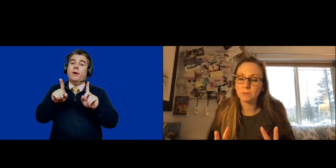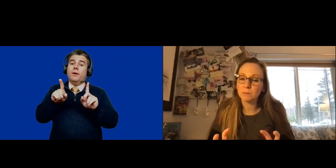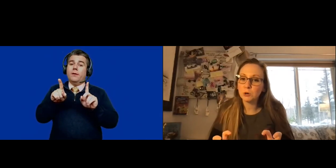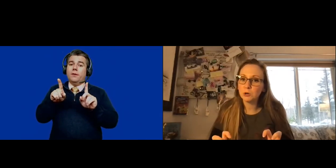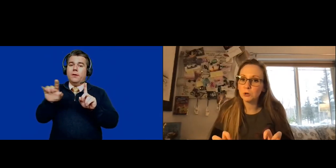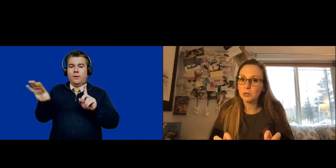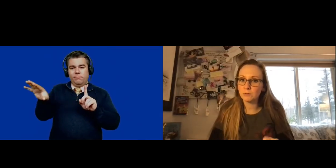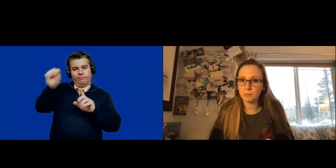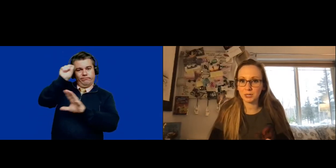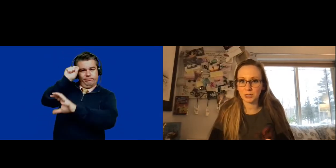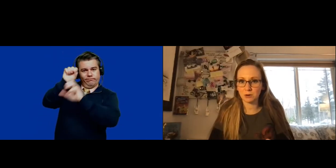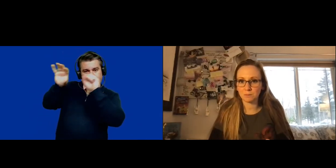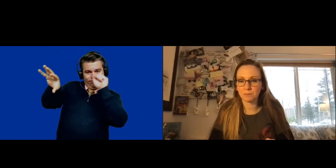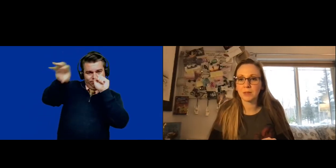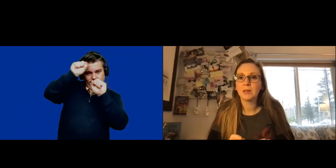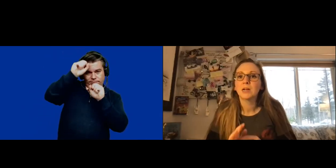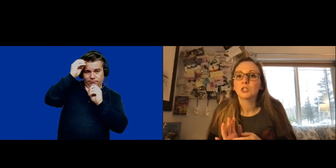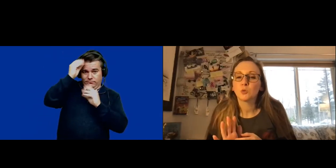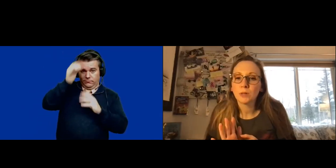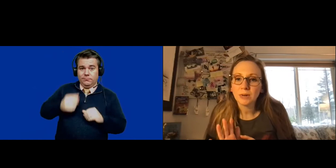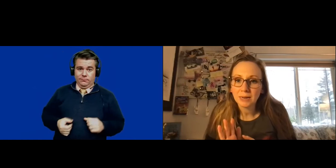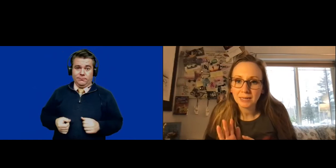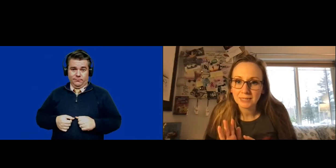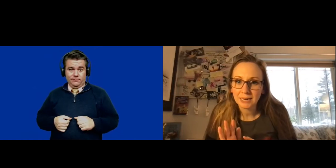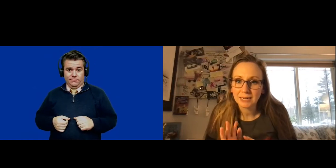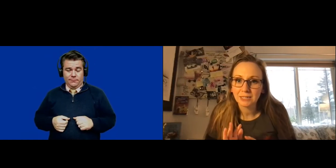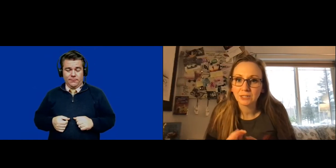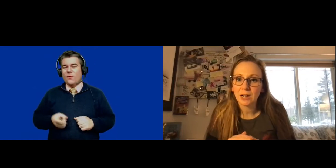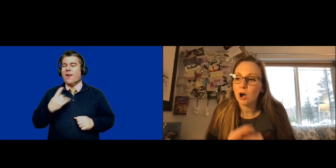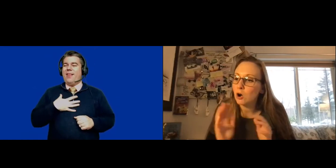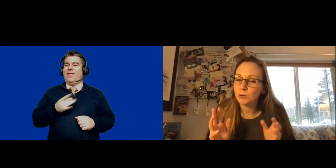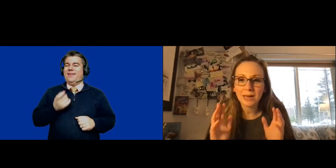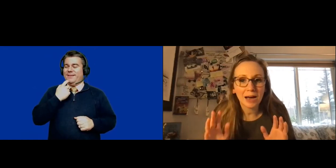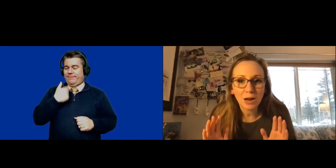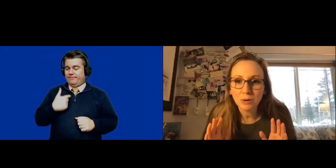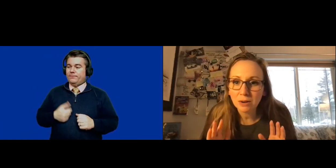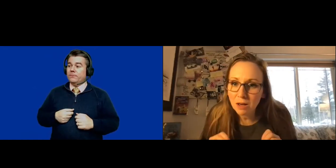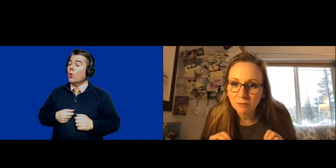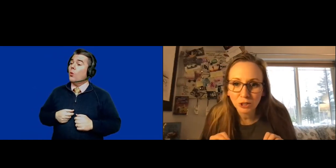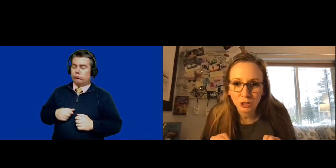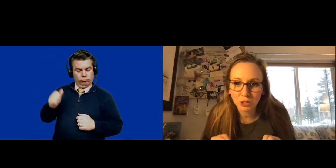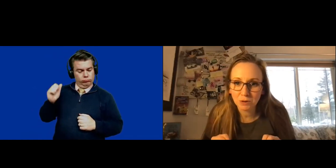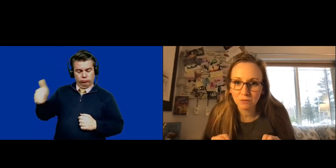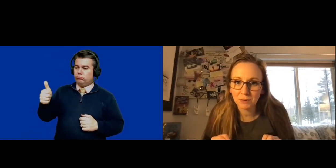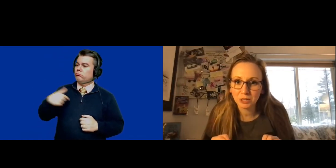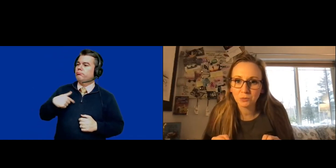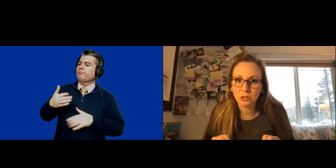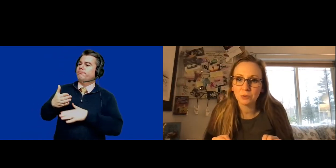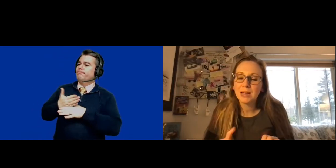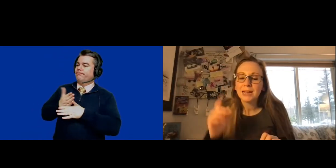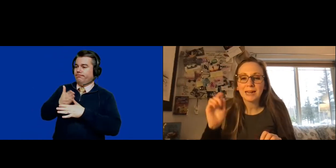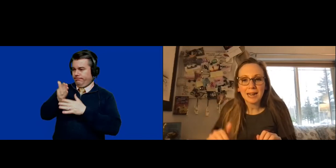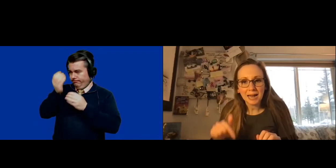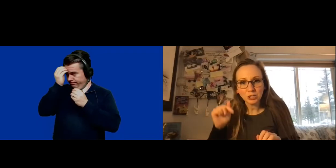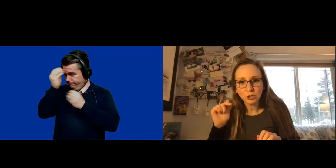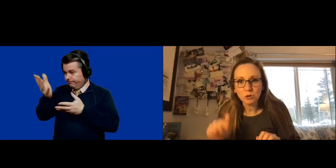So you want them to pull information out. So one that I like to say is, oh yeah, I would love to share some information with